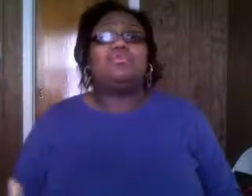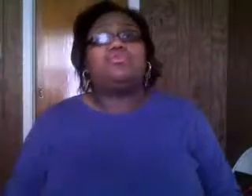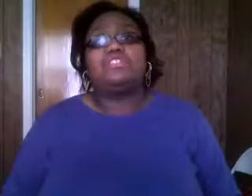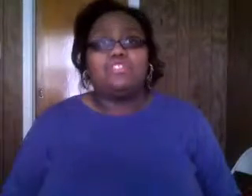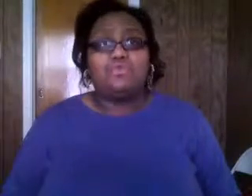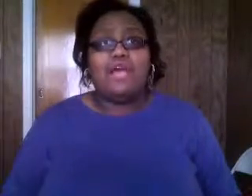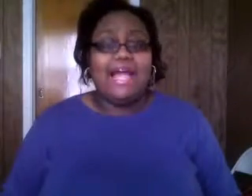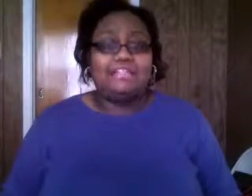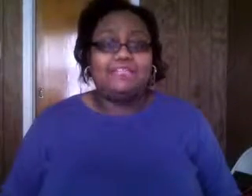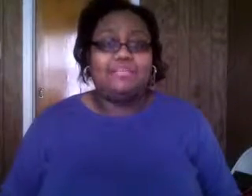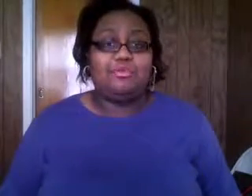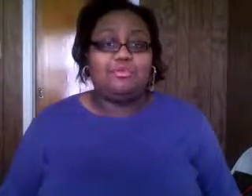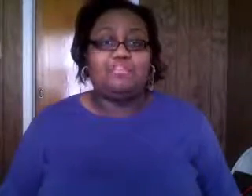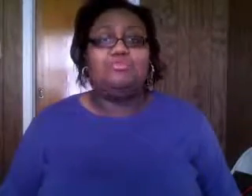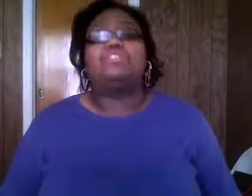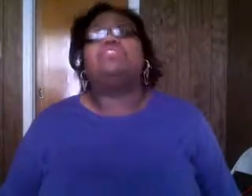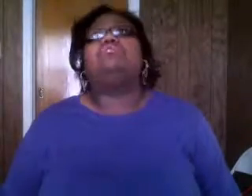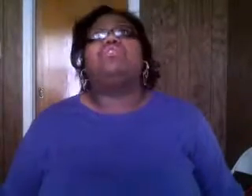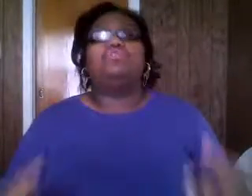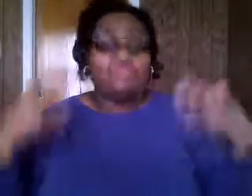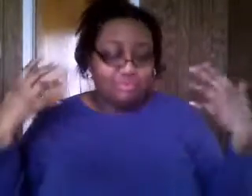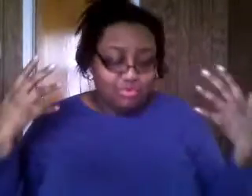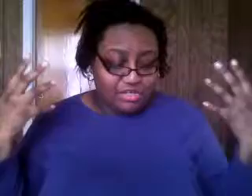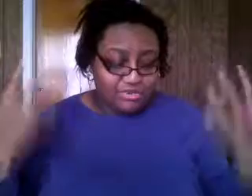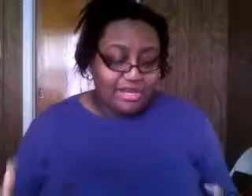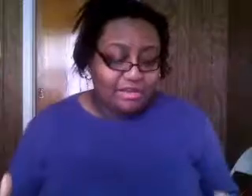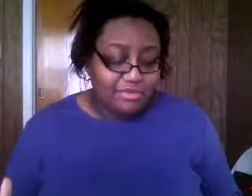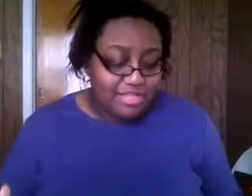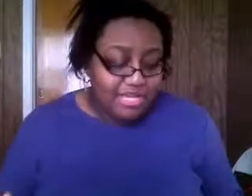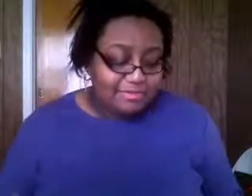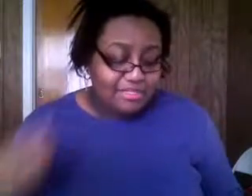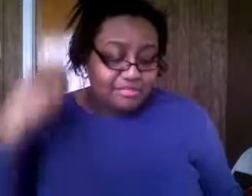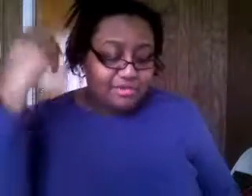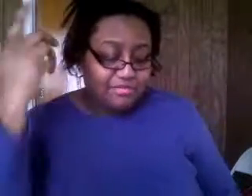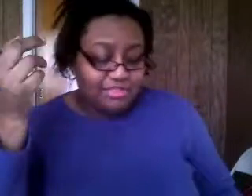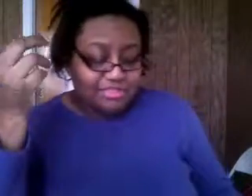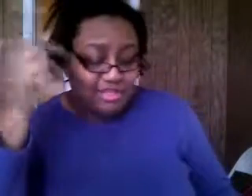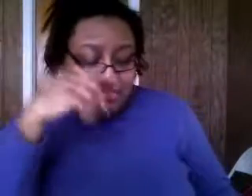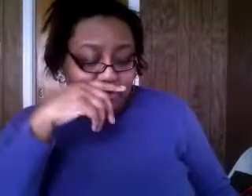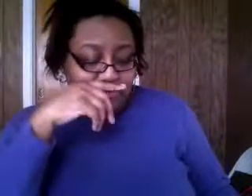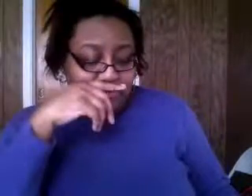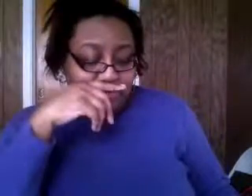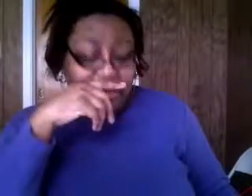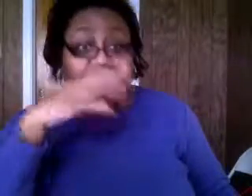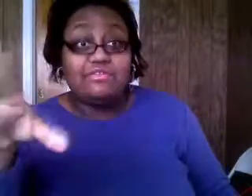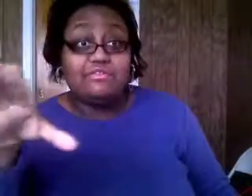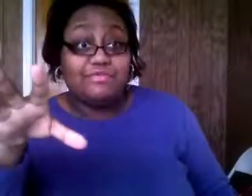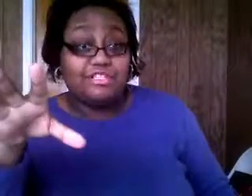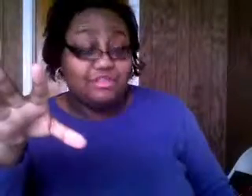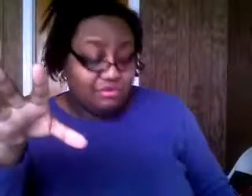more christians more active in the community i do want to see you all doing more community outreach speaking of which and i'm gonna um end this very soon